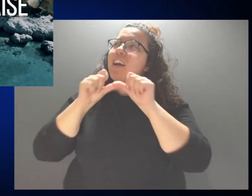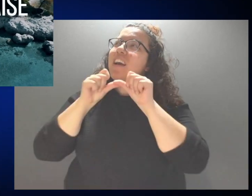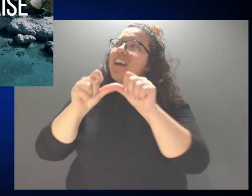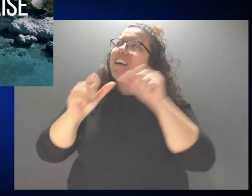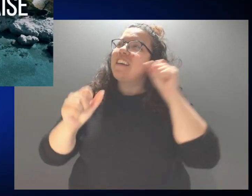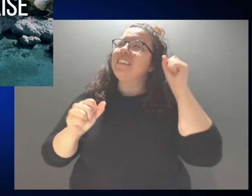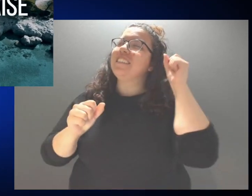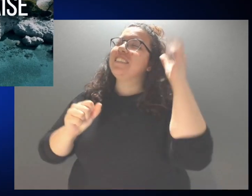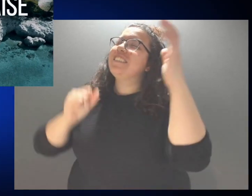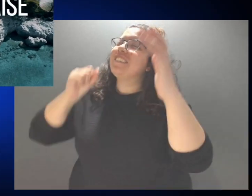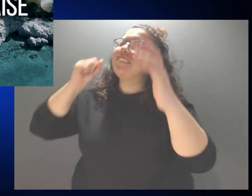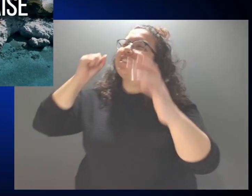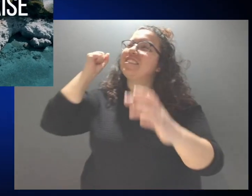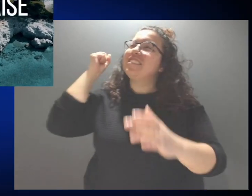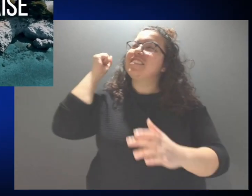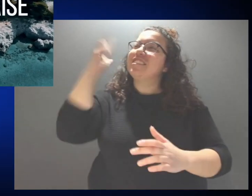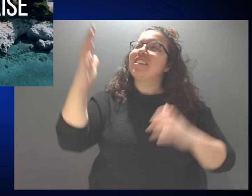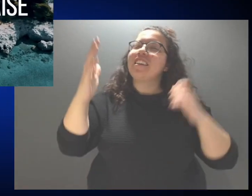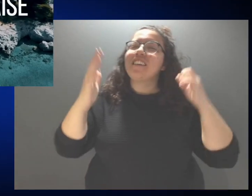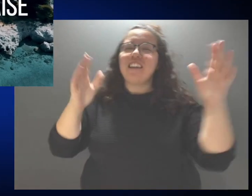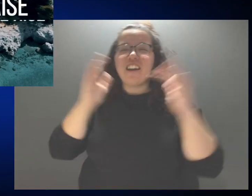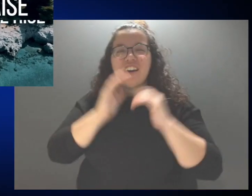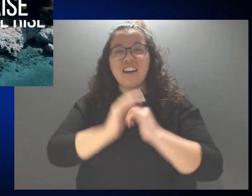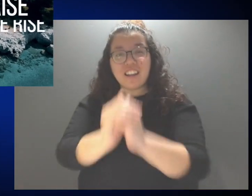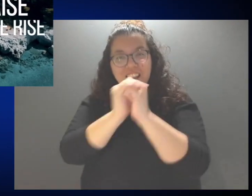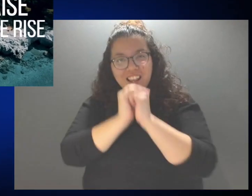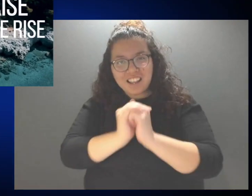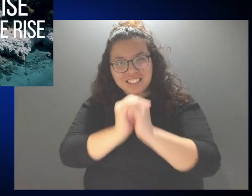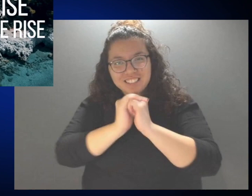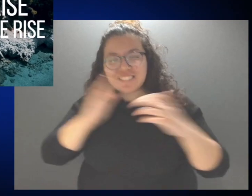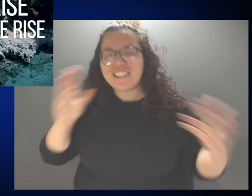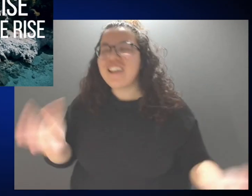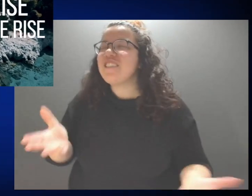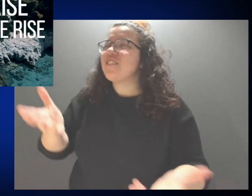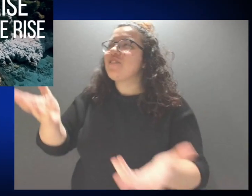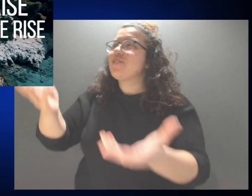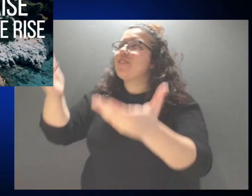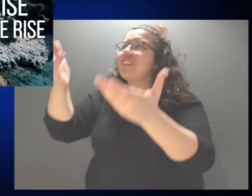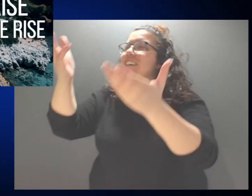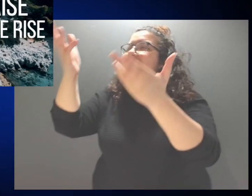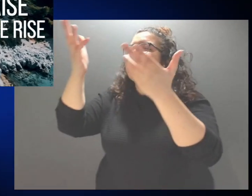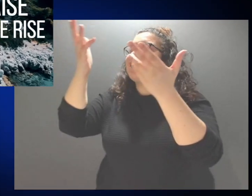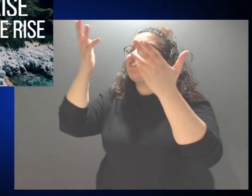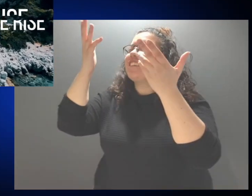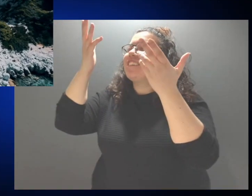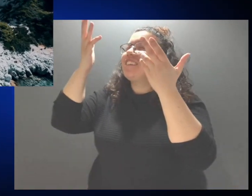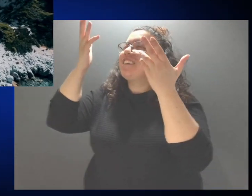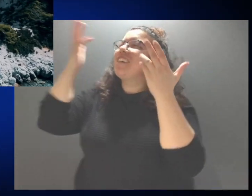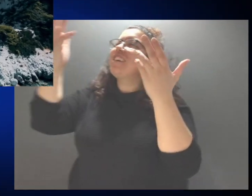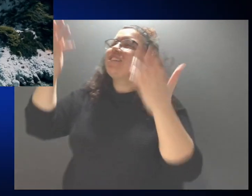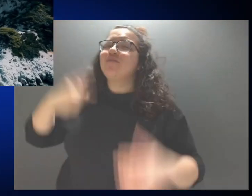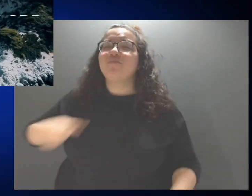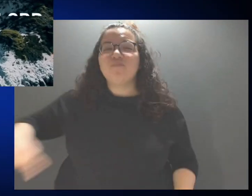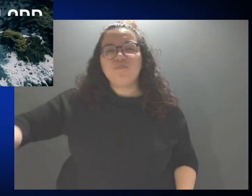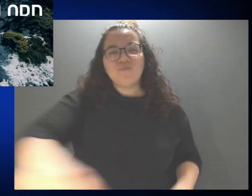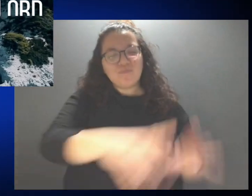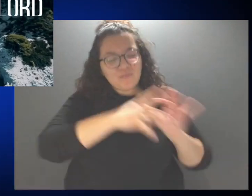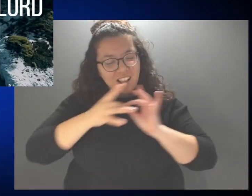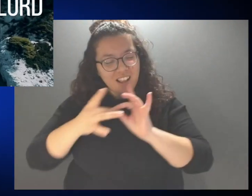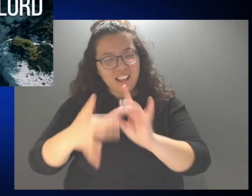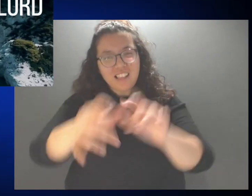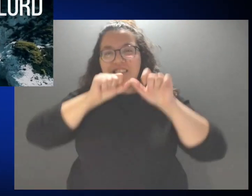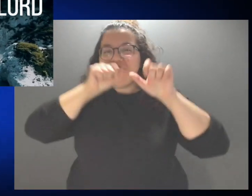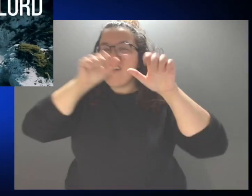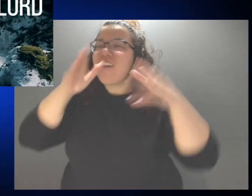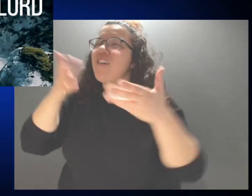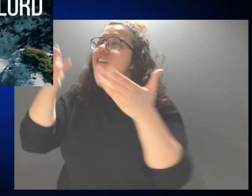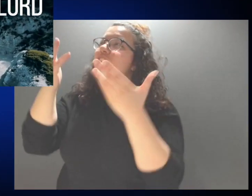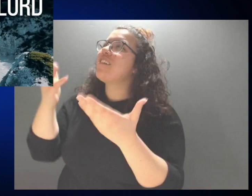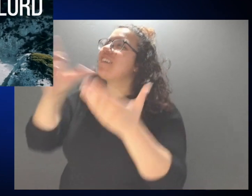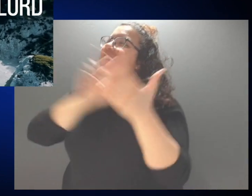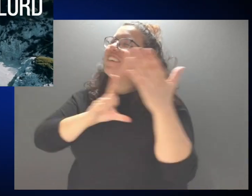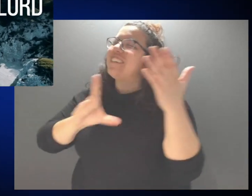bless